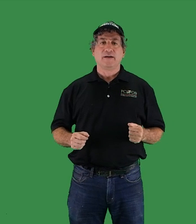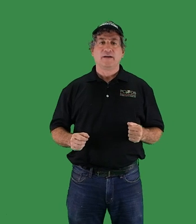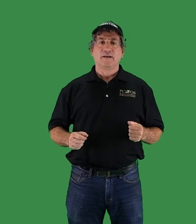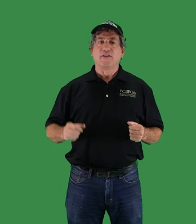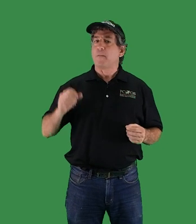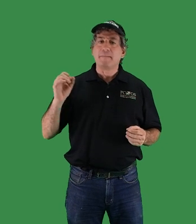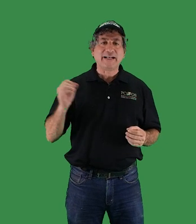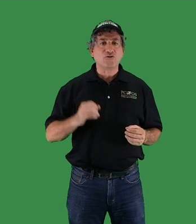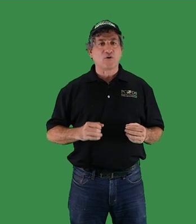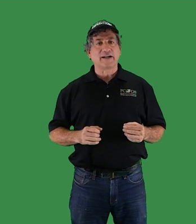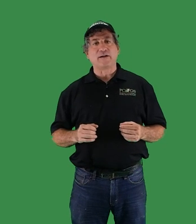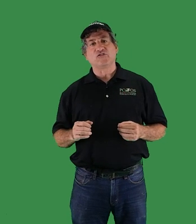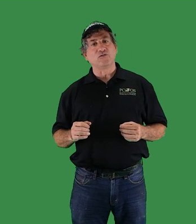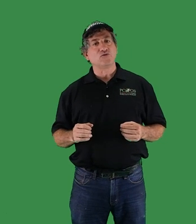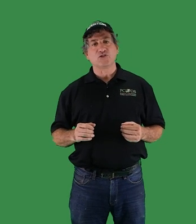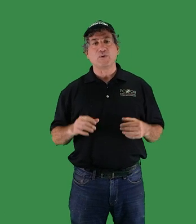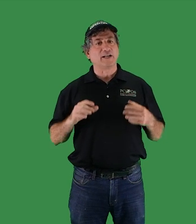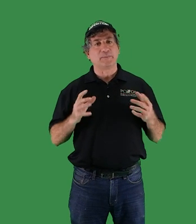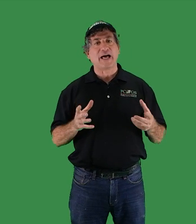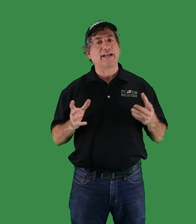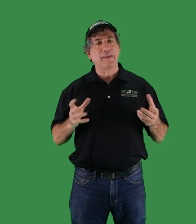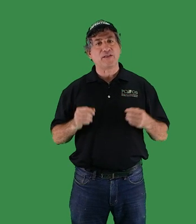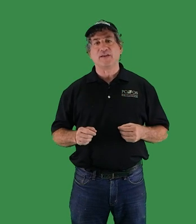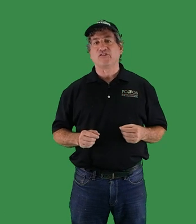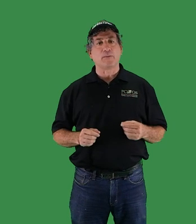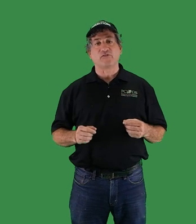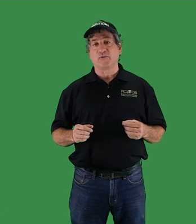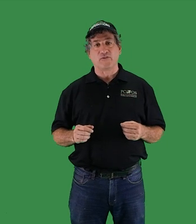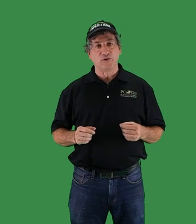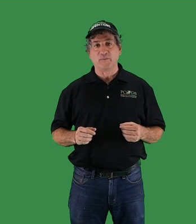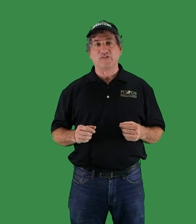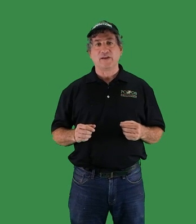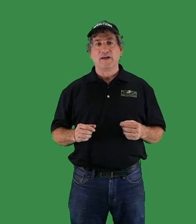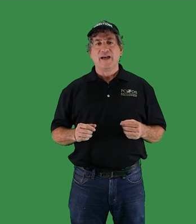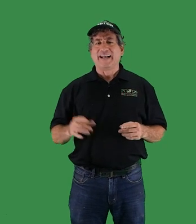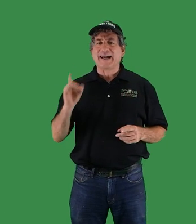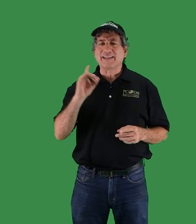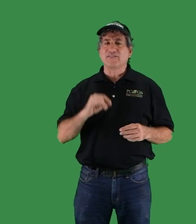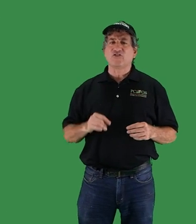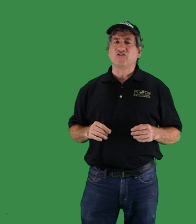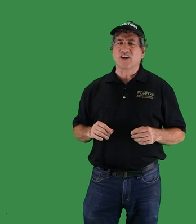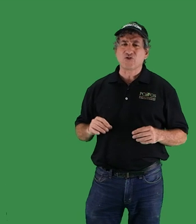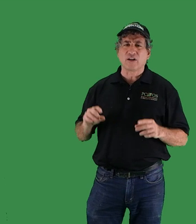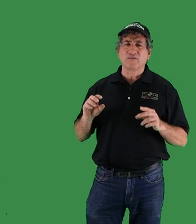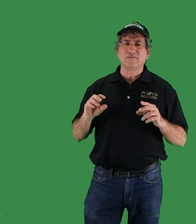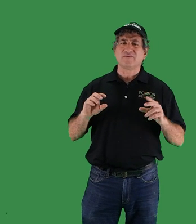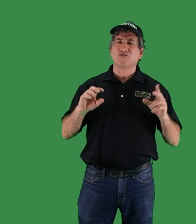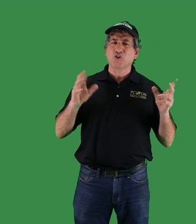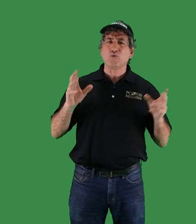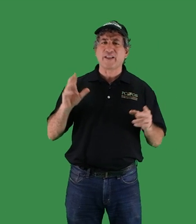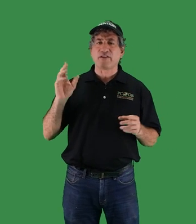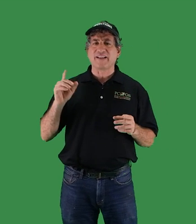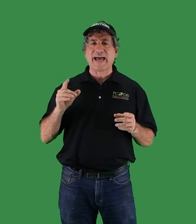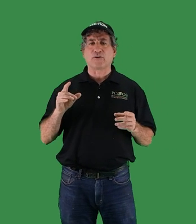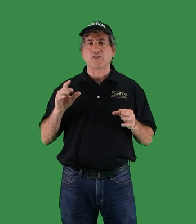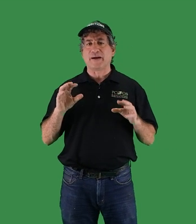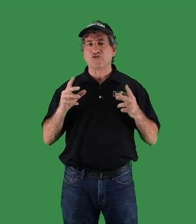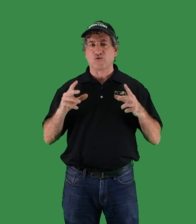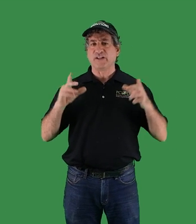There are many drawdown solutions we can apply to make things comfortable for humans, and I'd like to just touch on two that I've encountered in my journeys